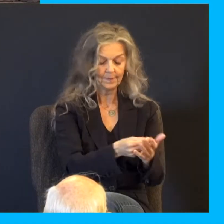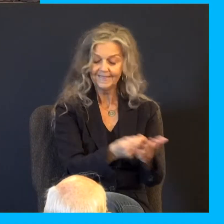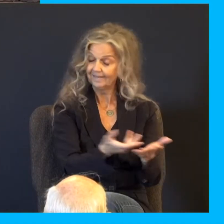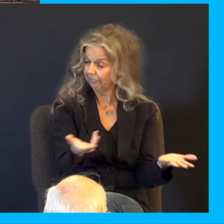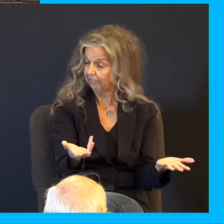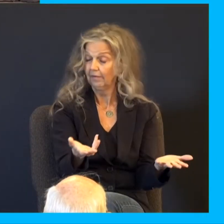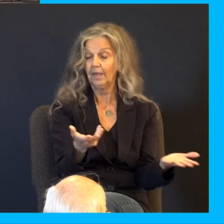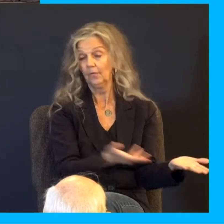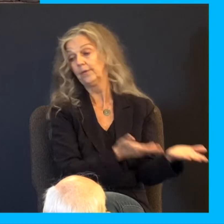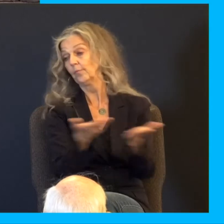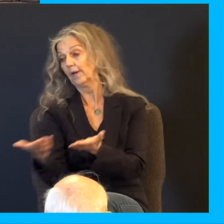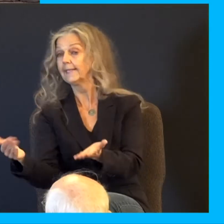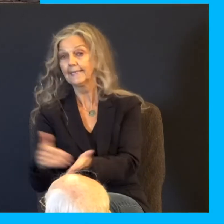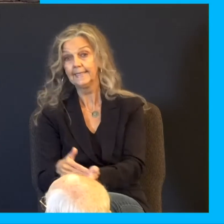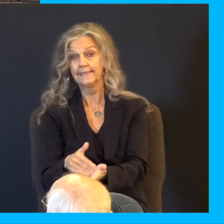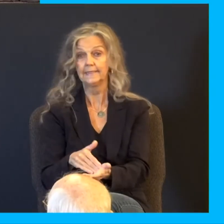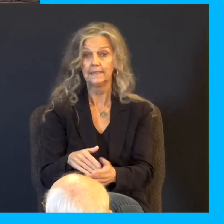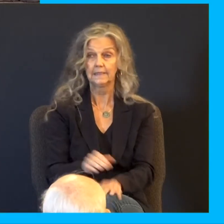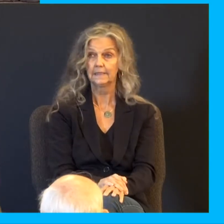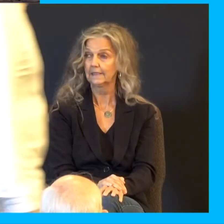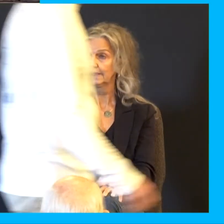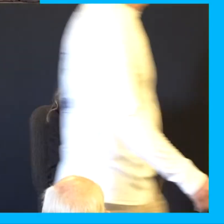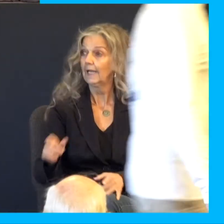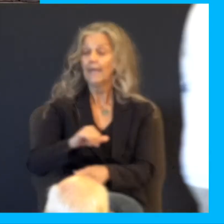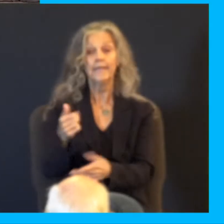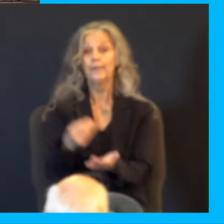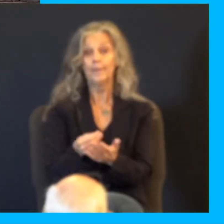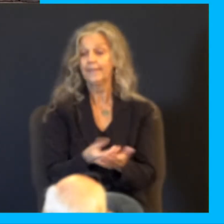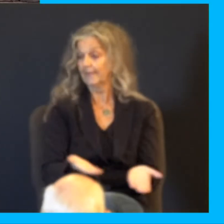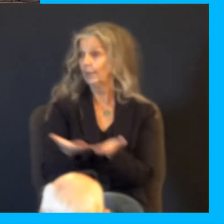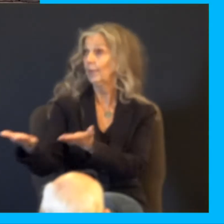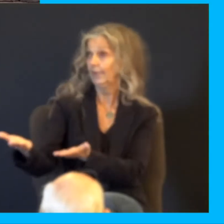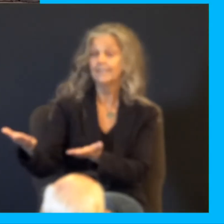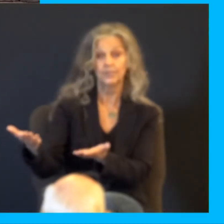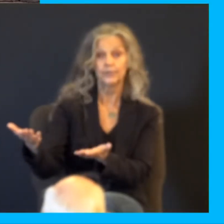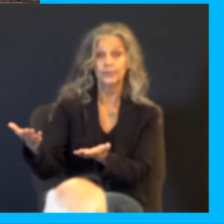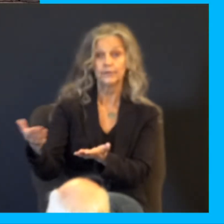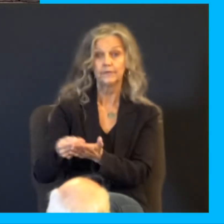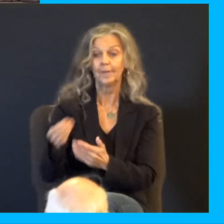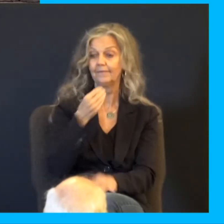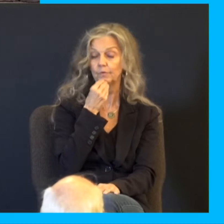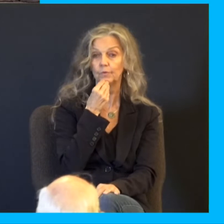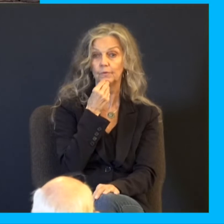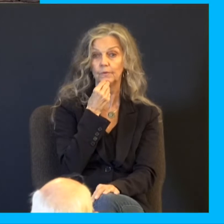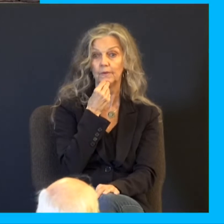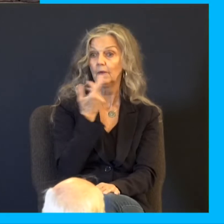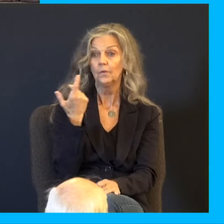brought it in again in our hand. And other money have we brought down in our hands to buy food, verse 22, we cannot tell who